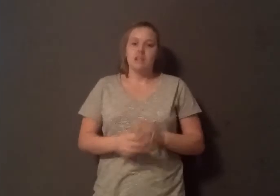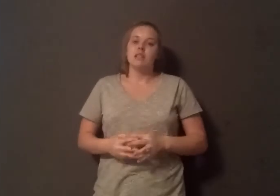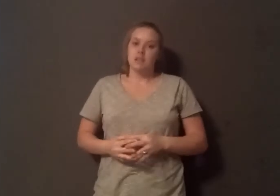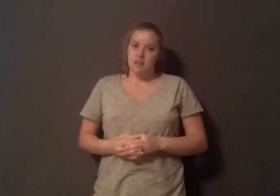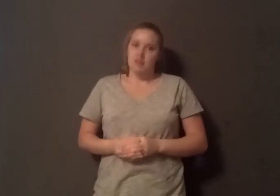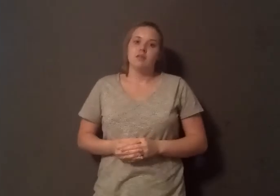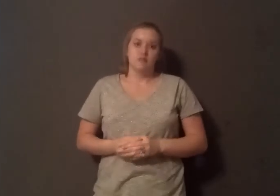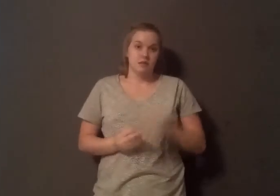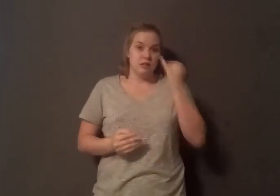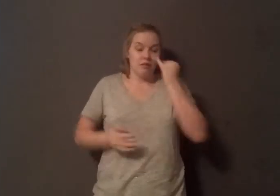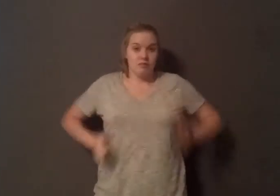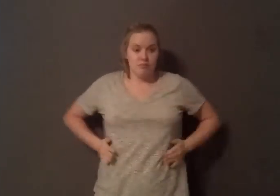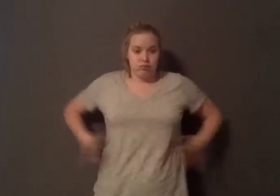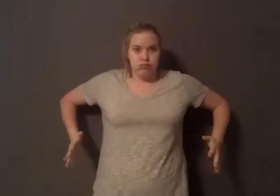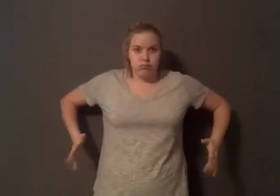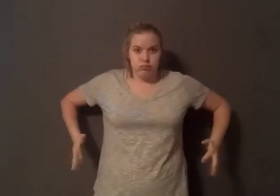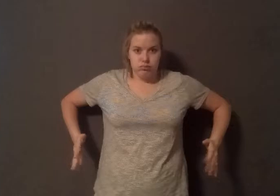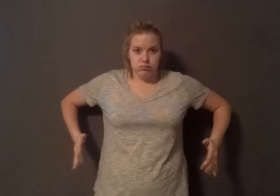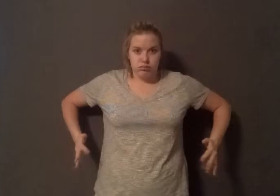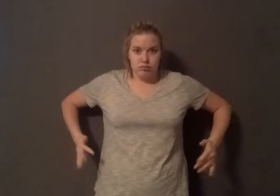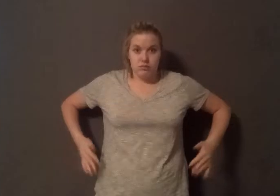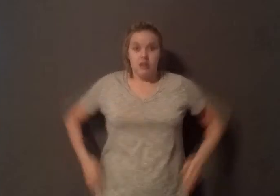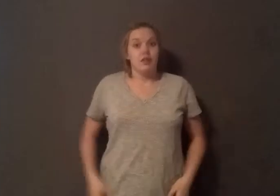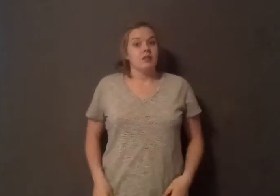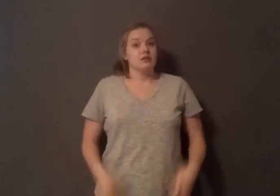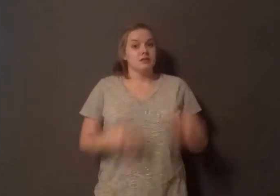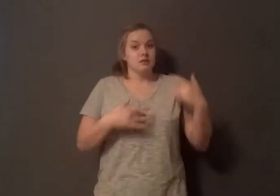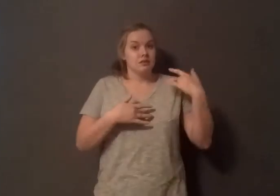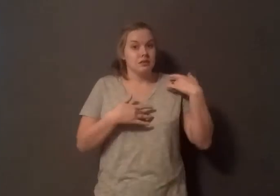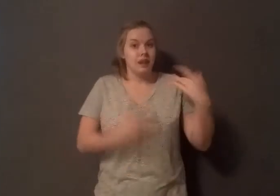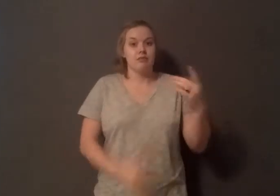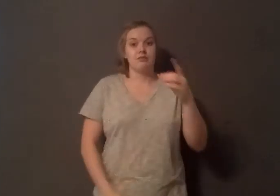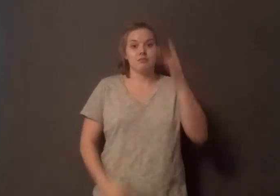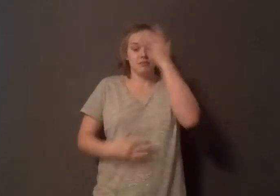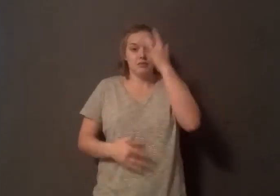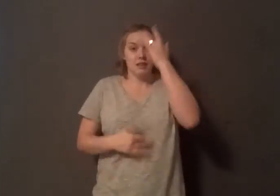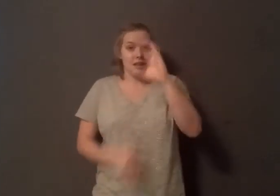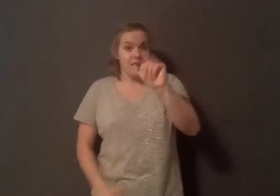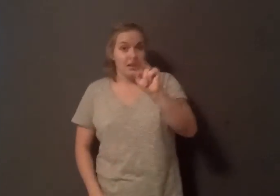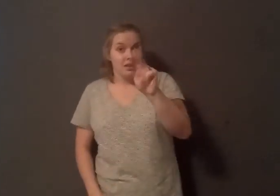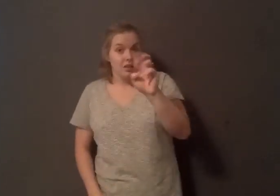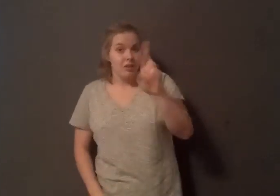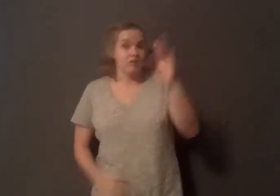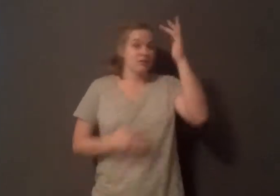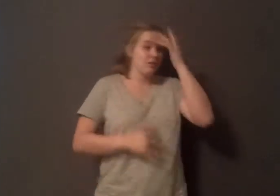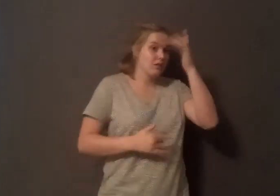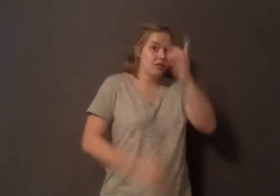death sentence. You're at much higher risk of getting cancer. You're almost certainly going to get diabetes. No one wants to fat shame, and we all want everybody to be comfortable with our